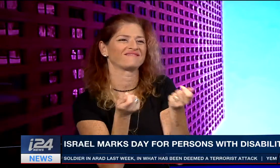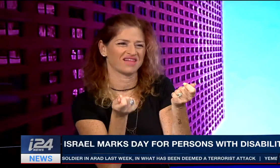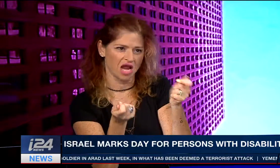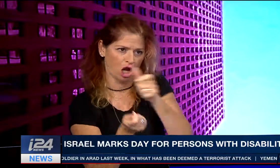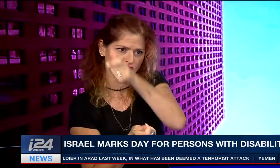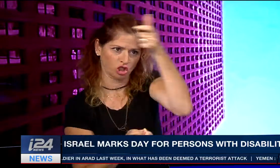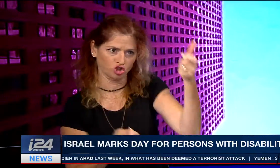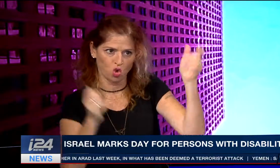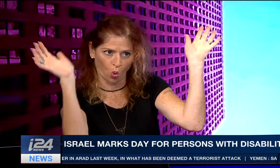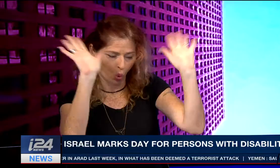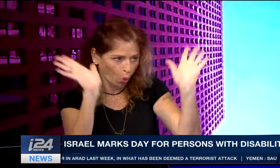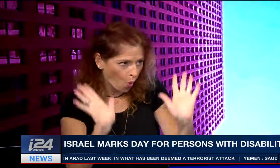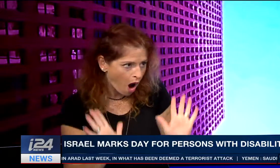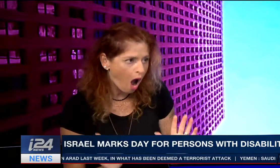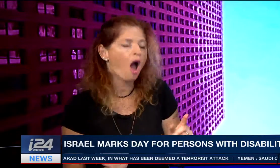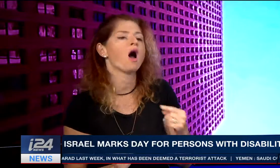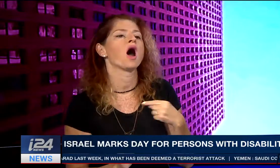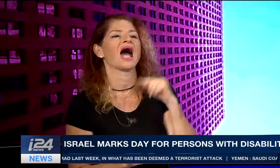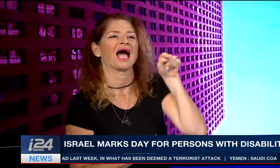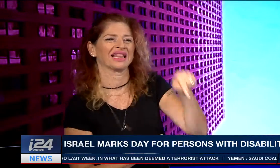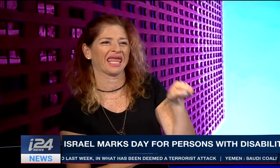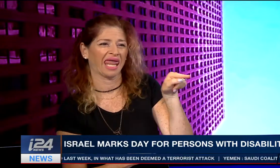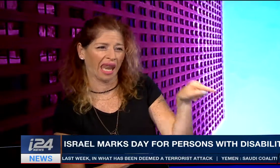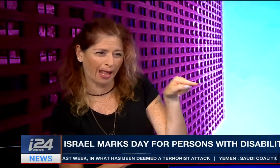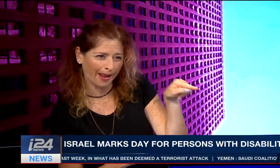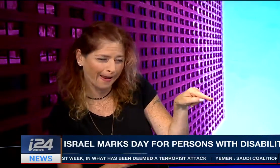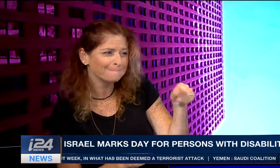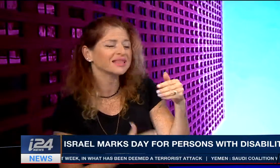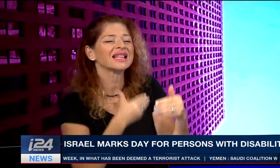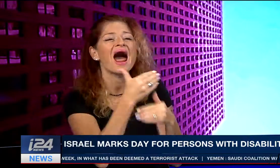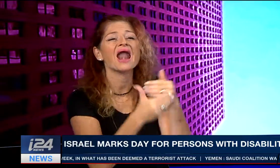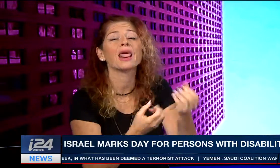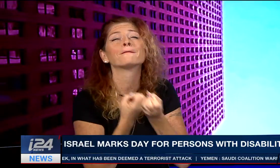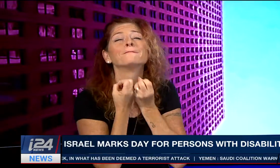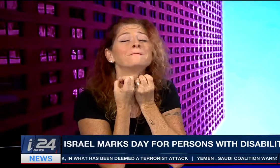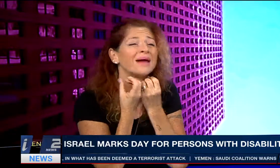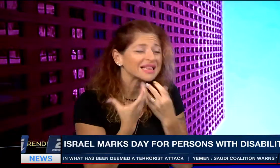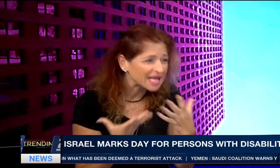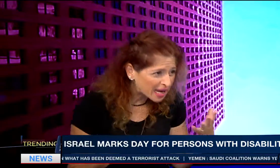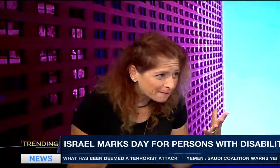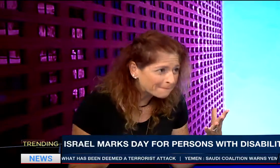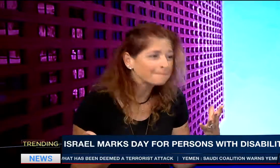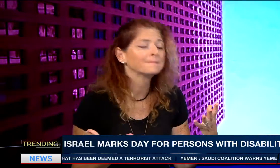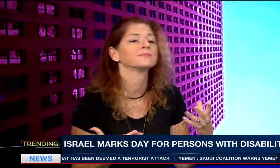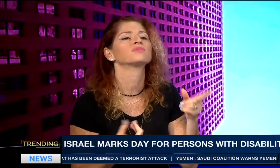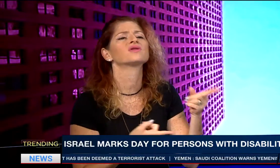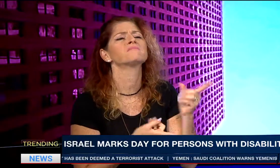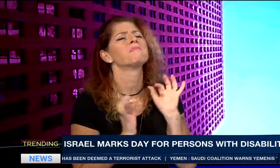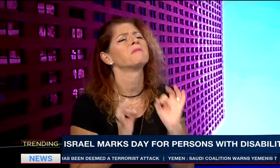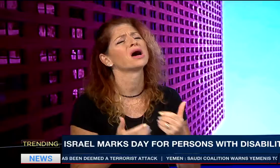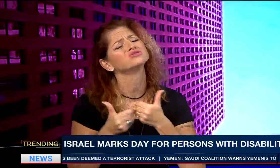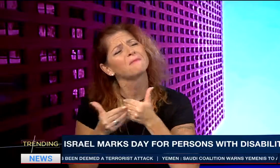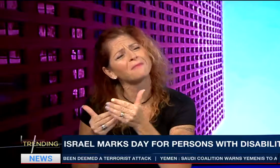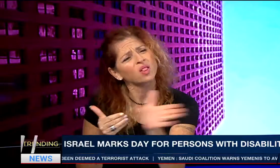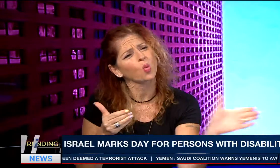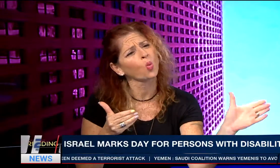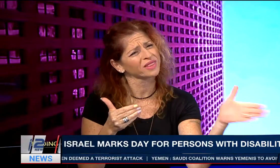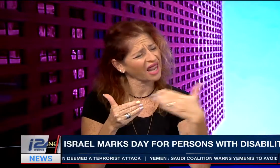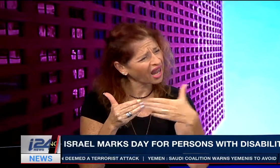I did it with Gesher and there over there, it was an amazing process. They